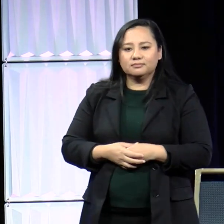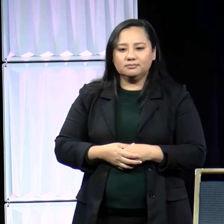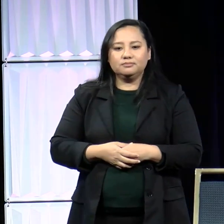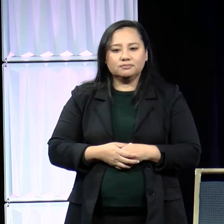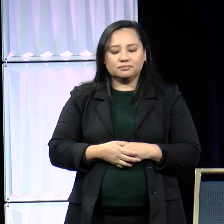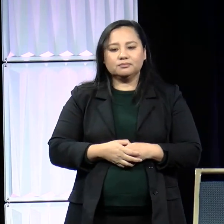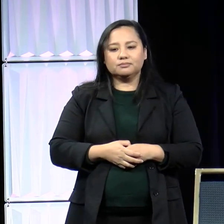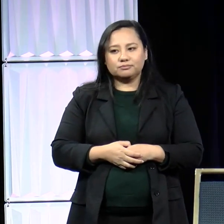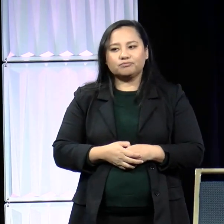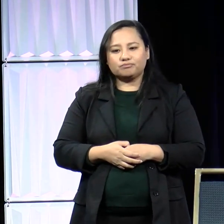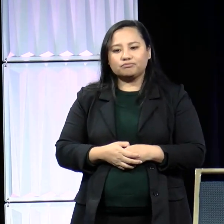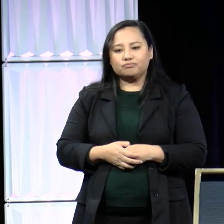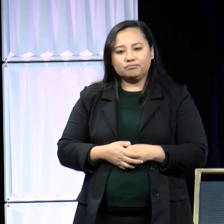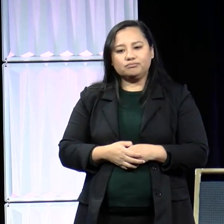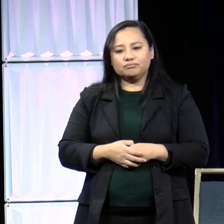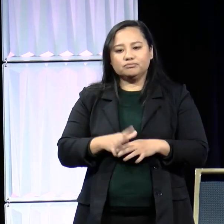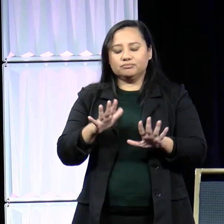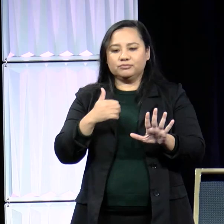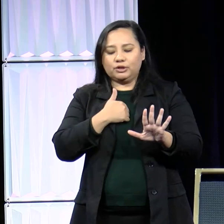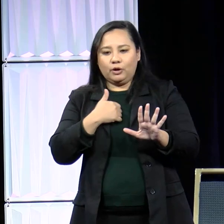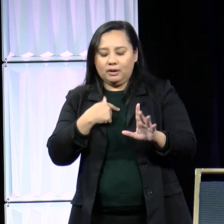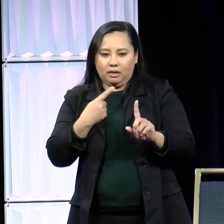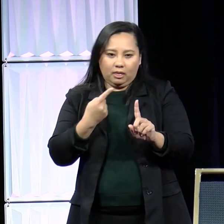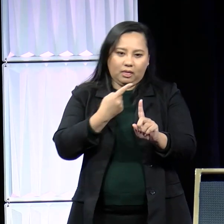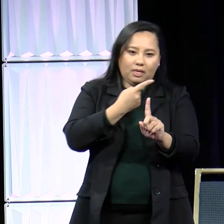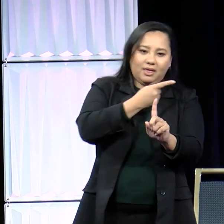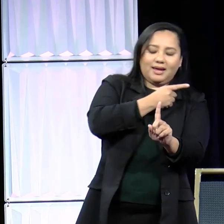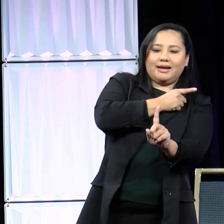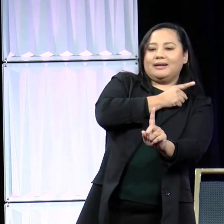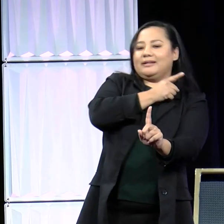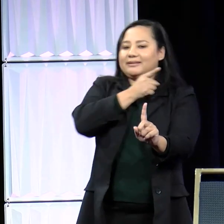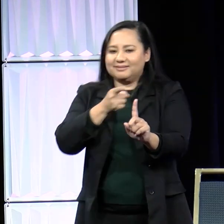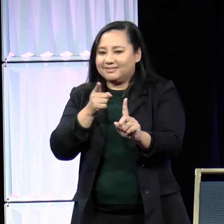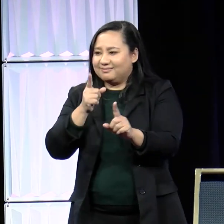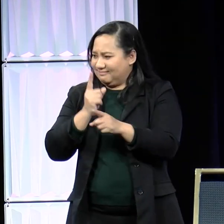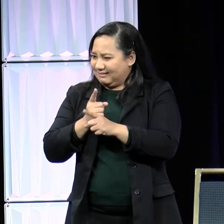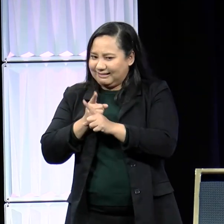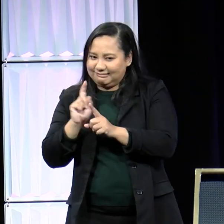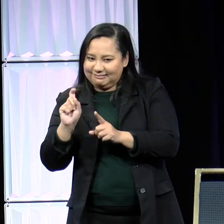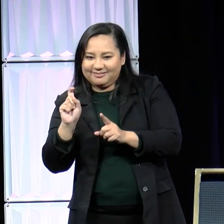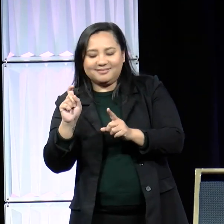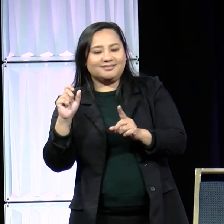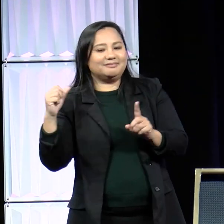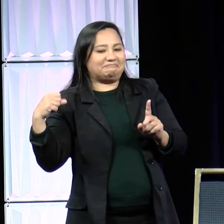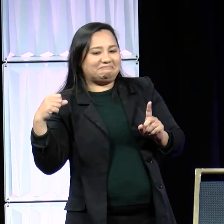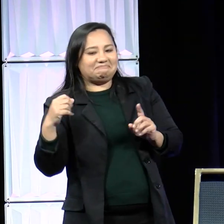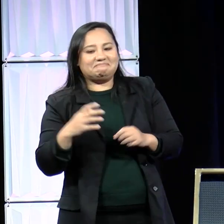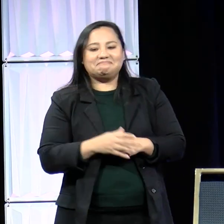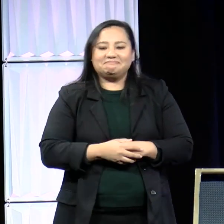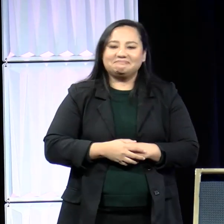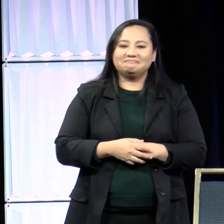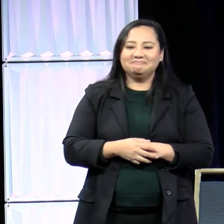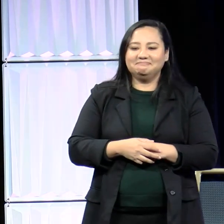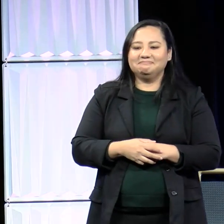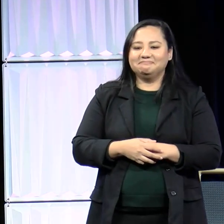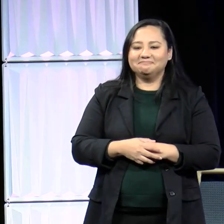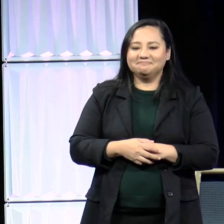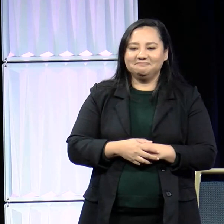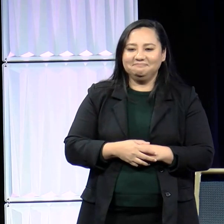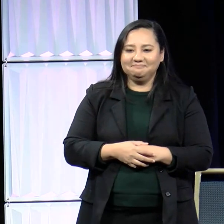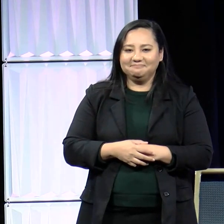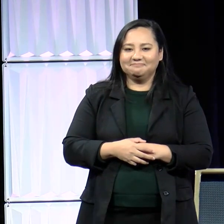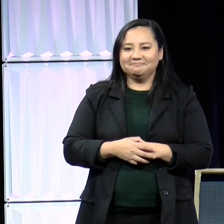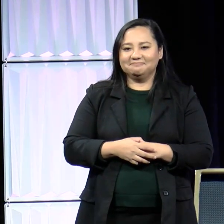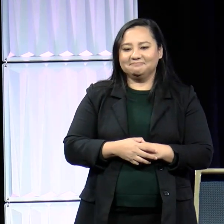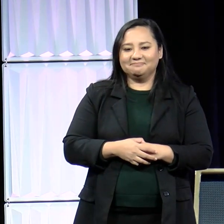Yeah. So, sorry, I didn't mean to, but I think I'm right, right? Okay, good. So, she